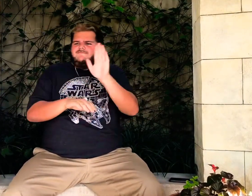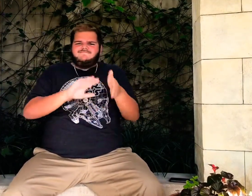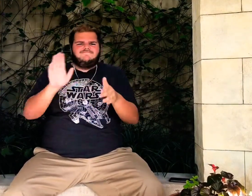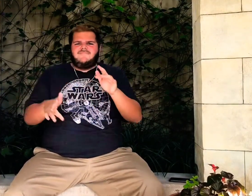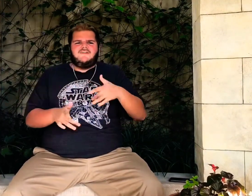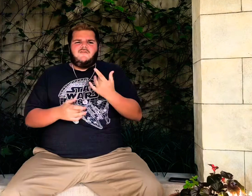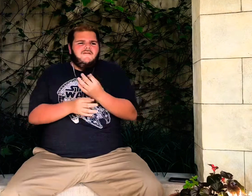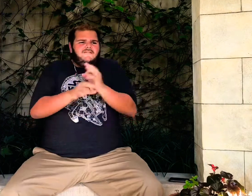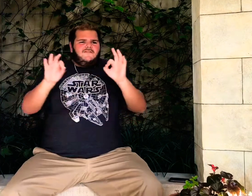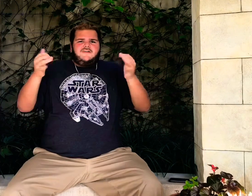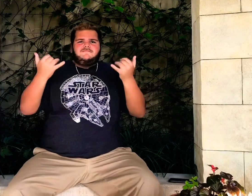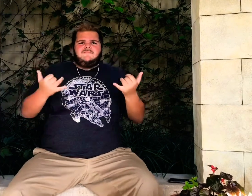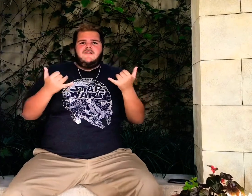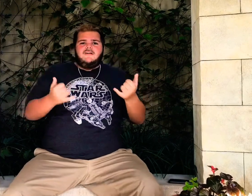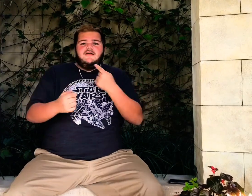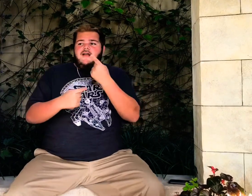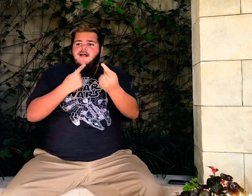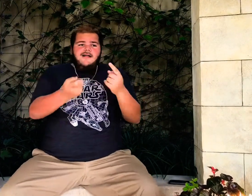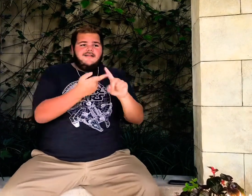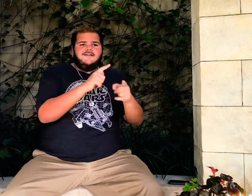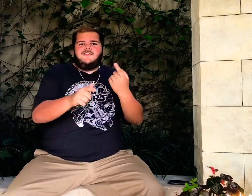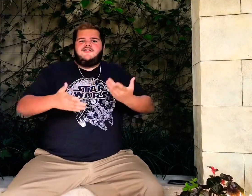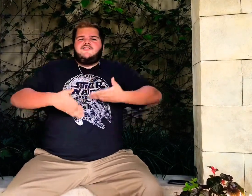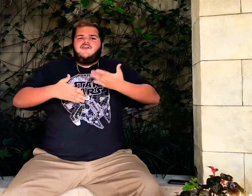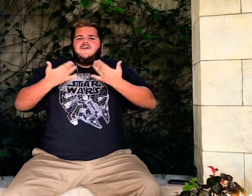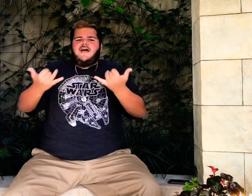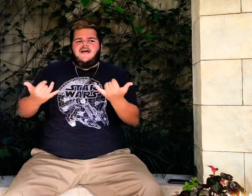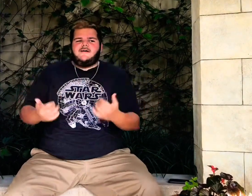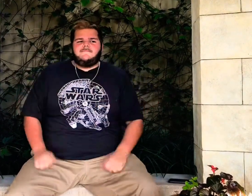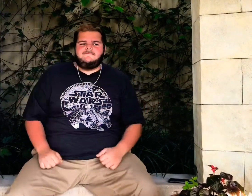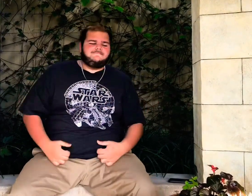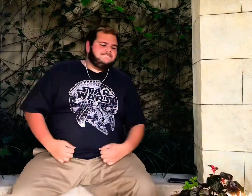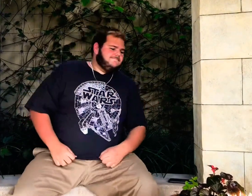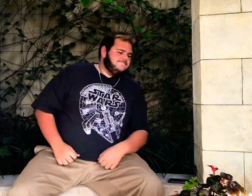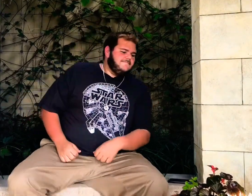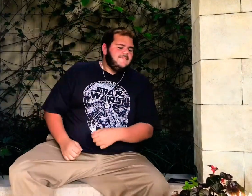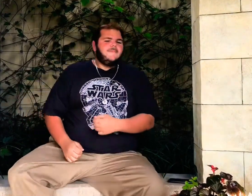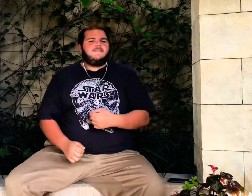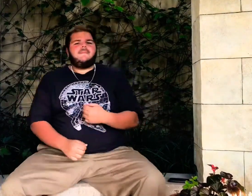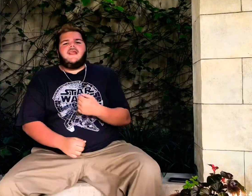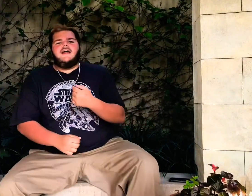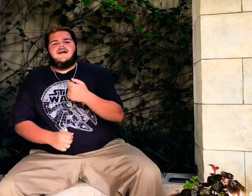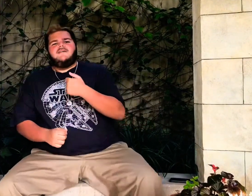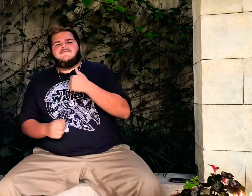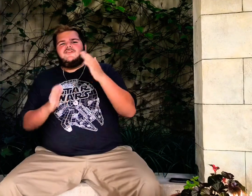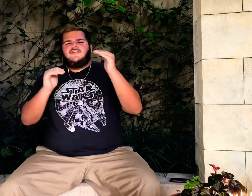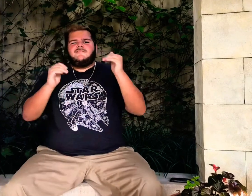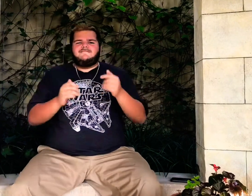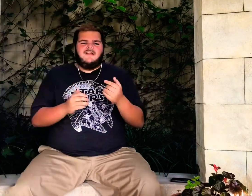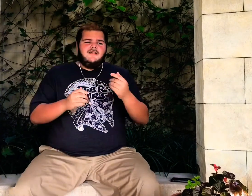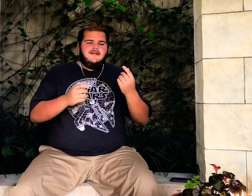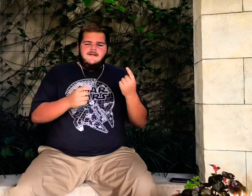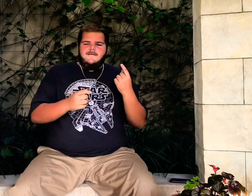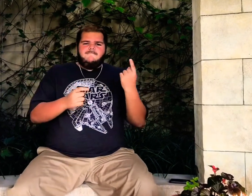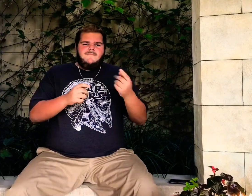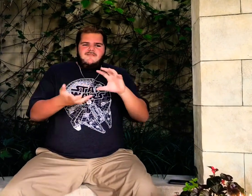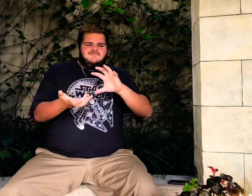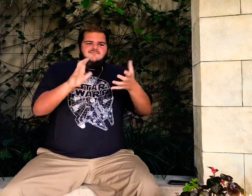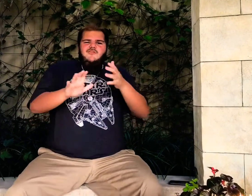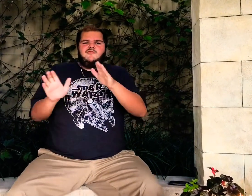more free Tell your friends that you're so happy I hope he comes along and wrecks every one of your plans